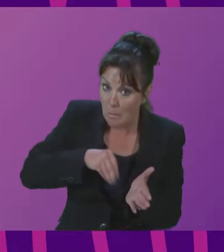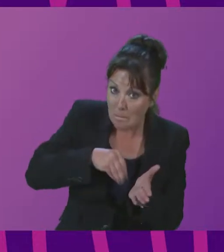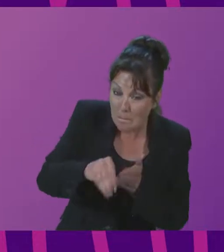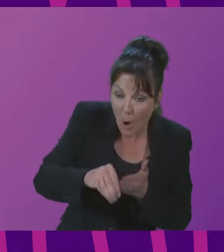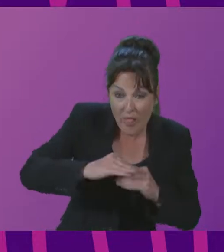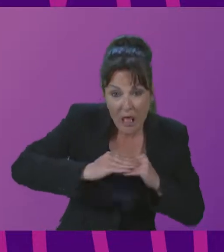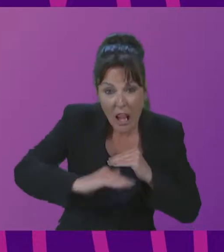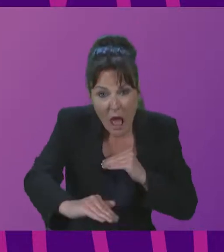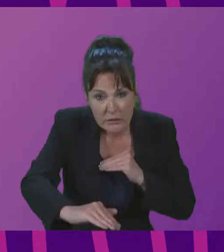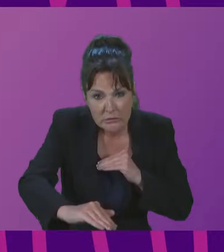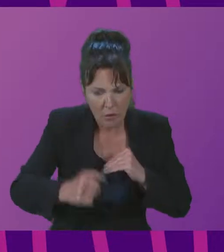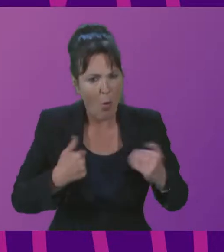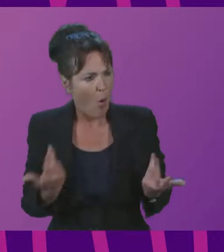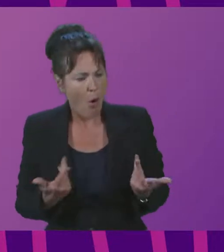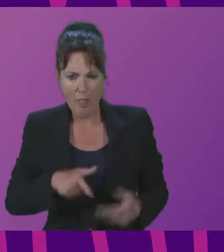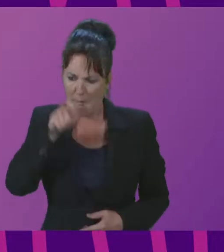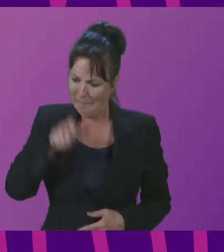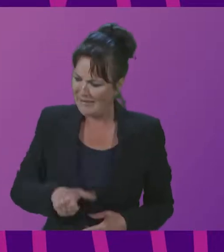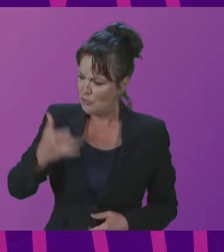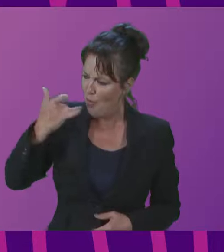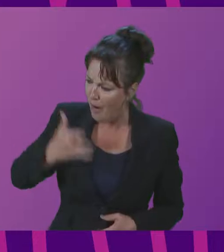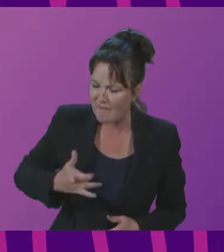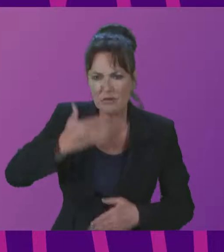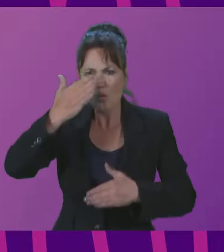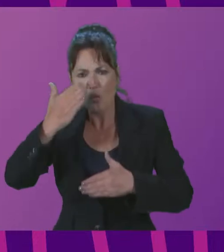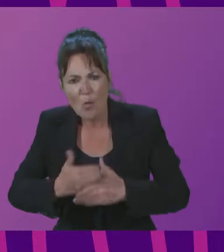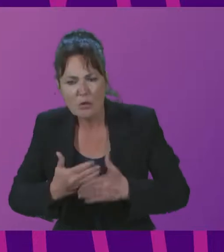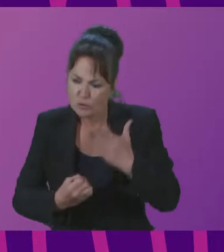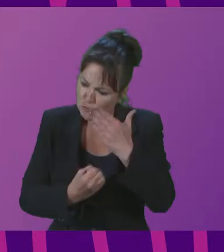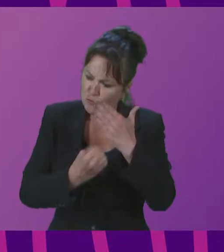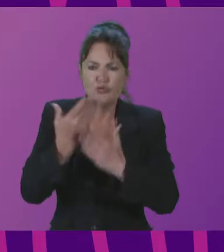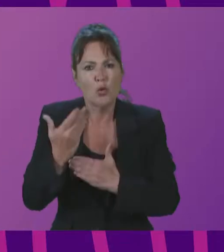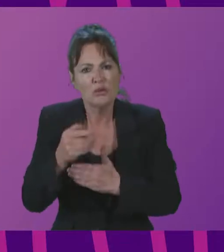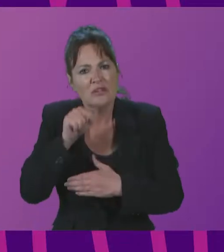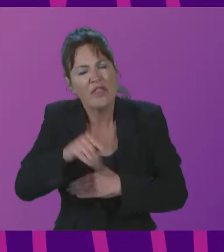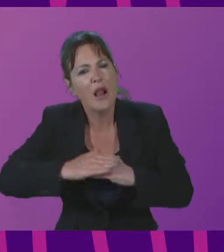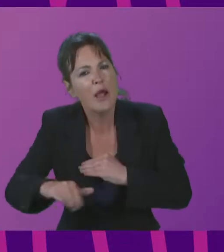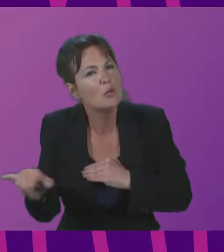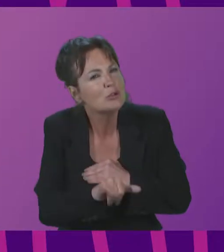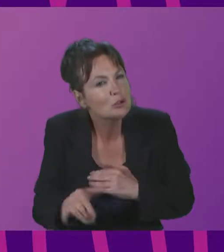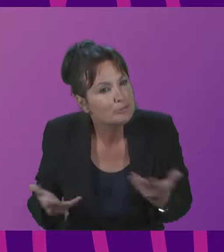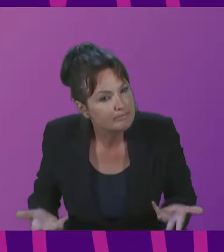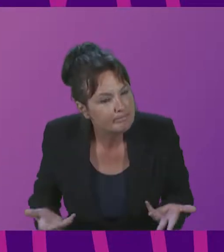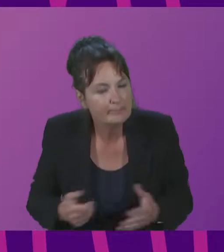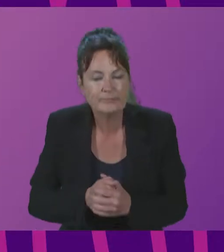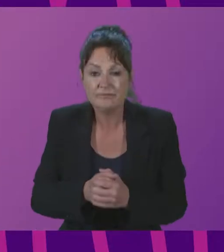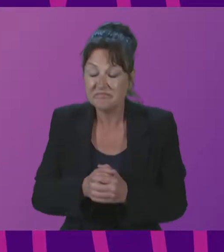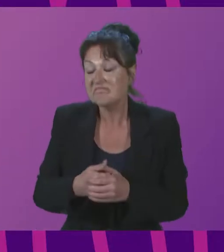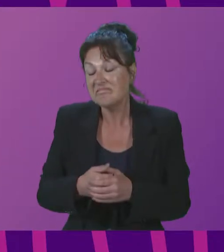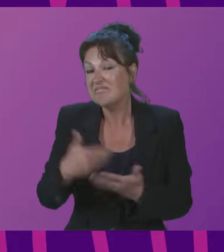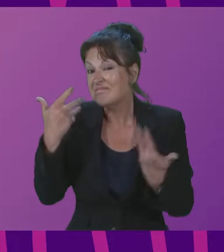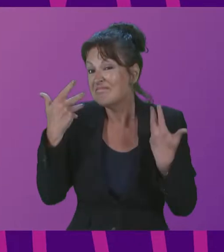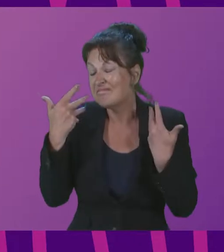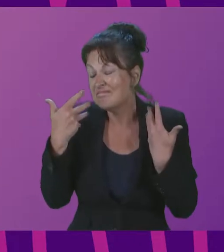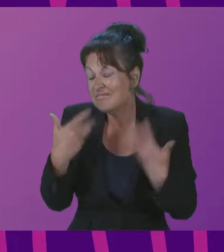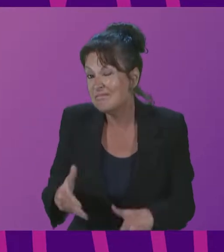We heard about stewardship, relational space, rather than appropriation and space. Disconnect between people and planet has been identified